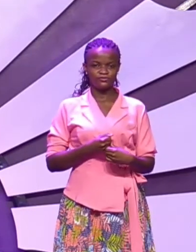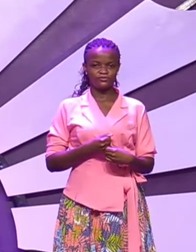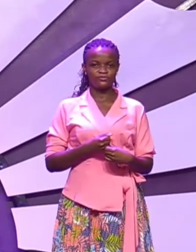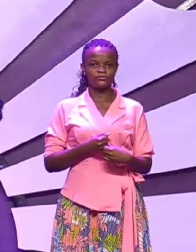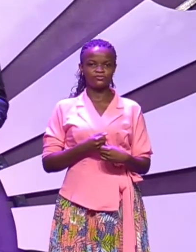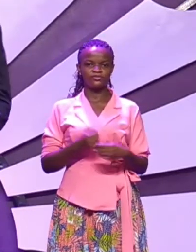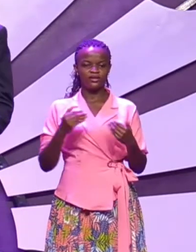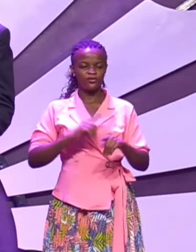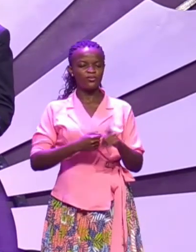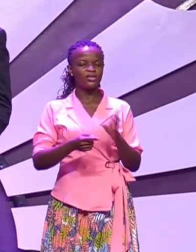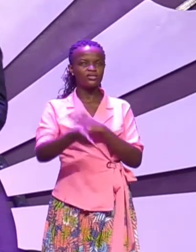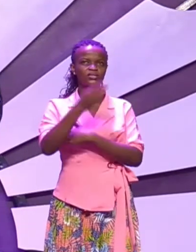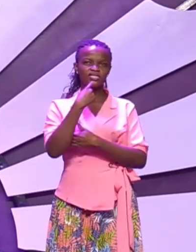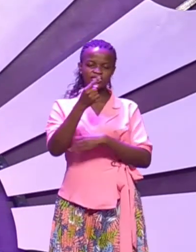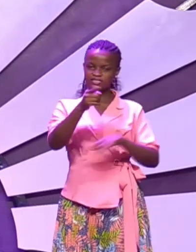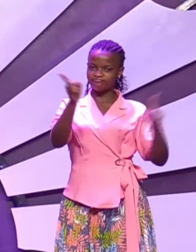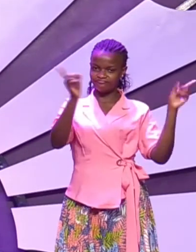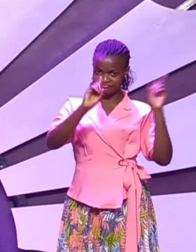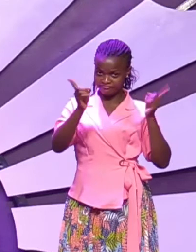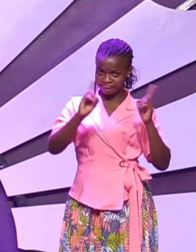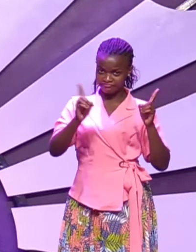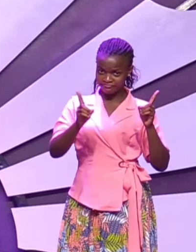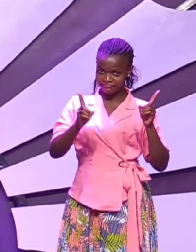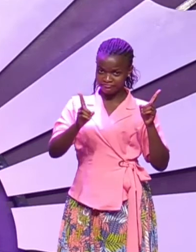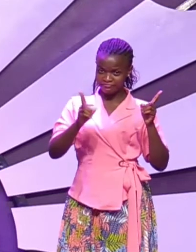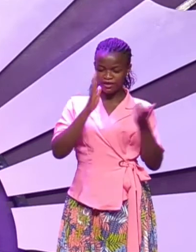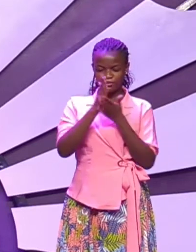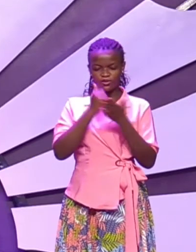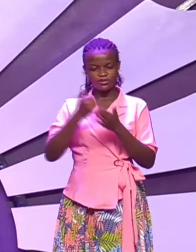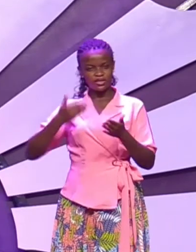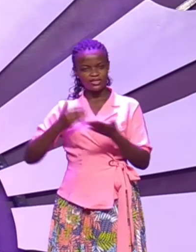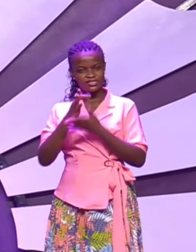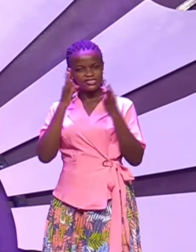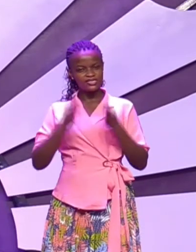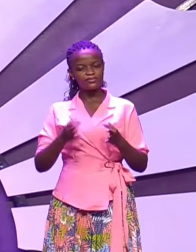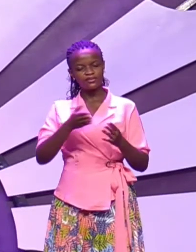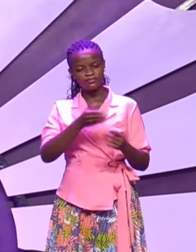when he says no because he got something better for you